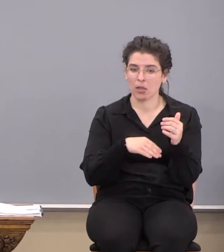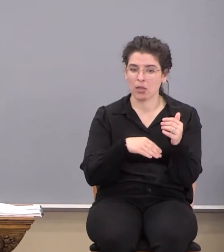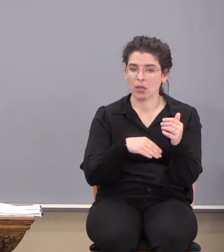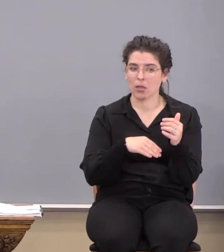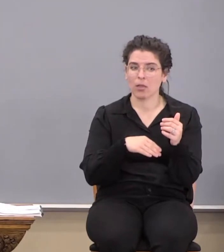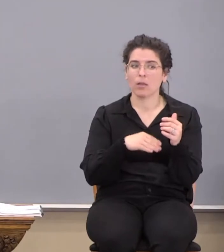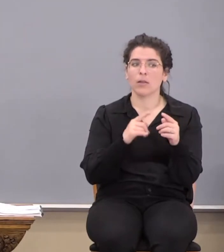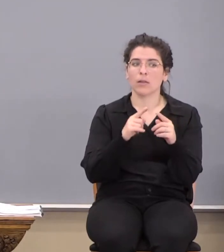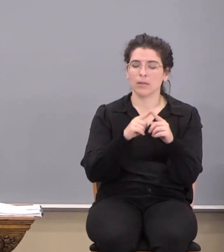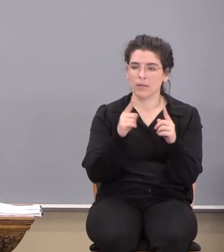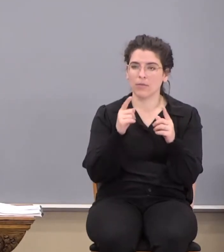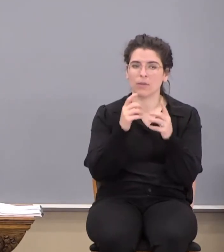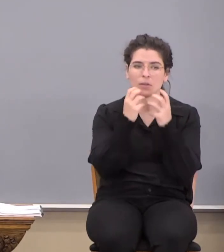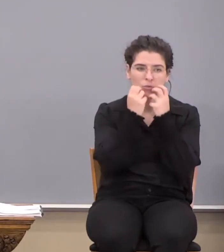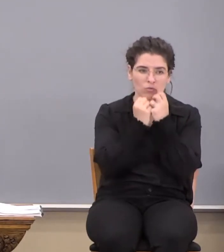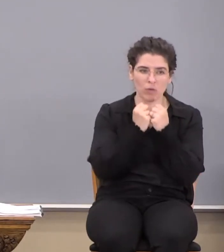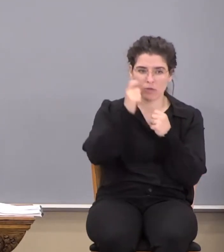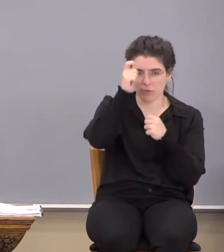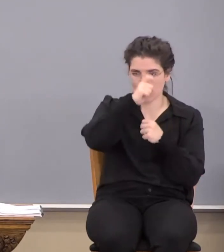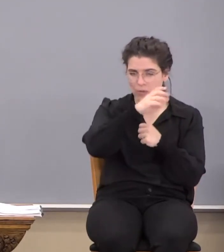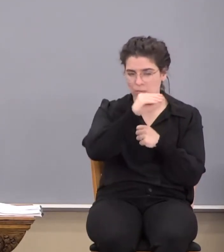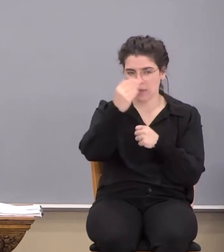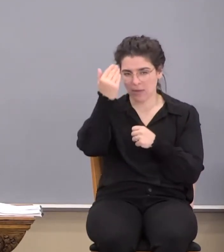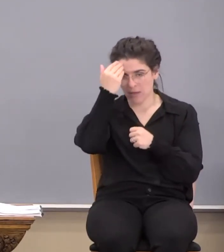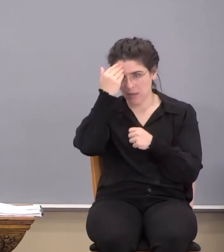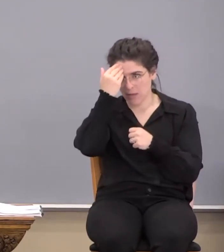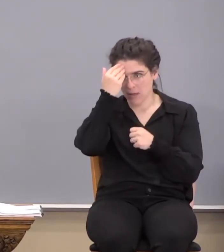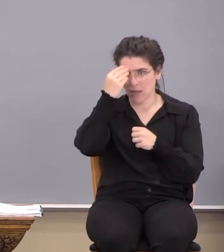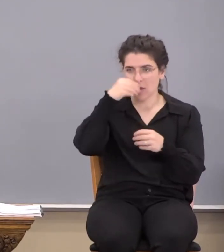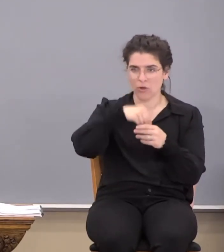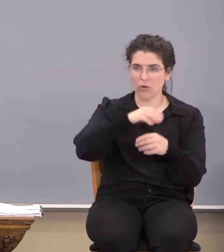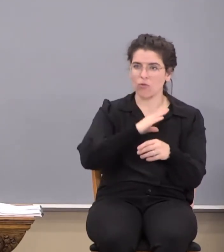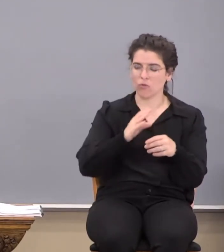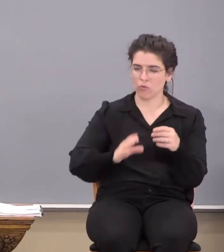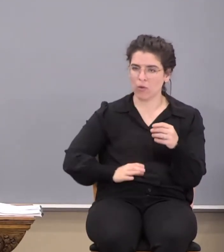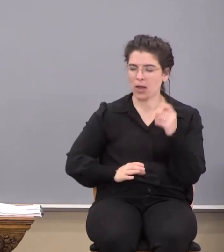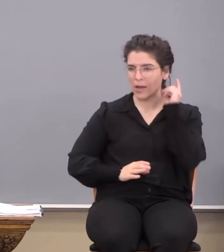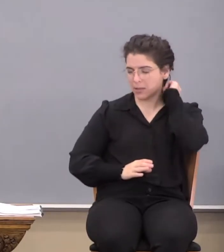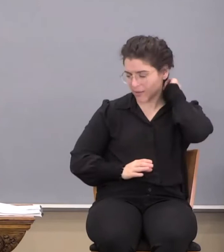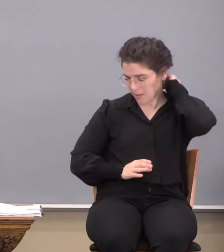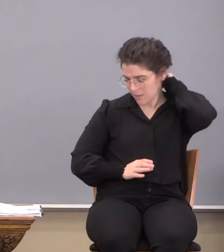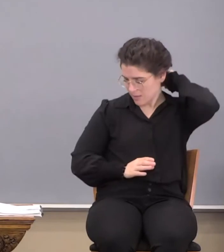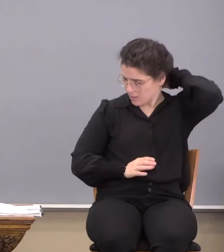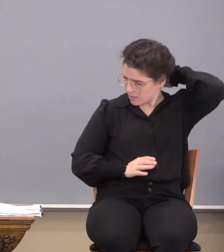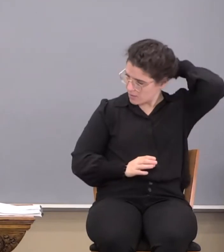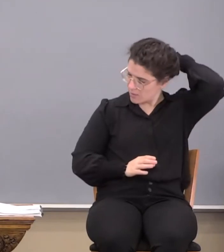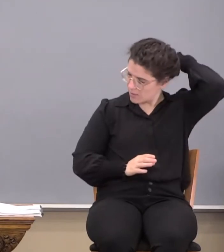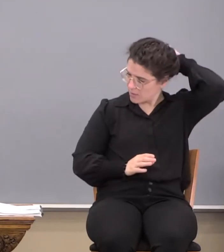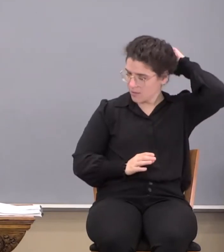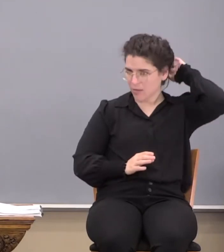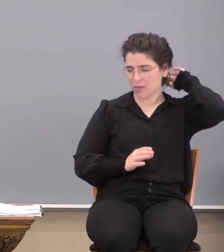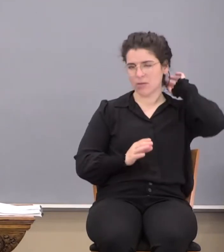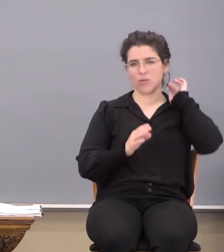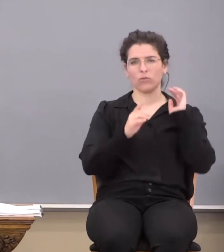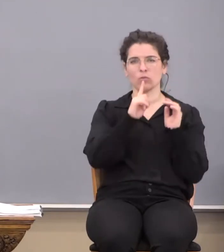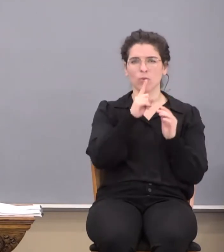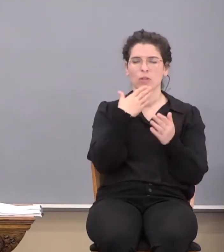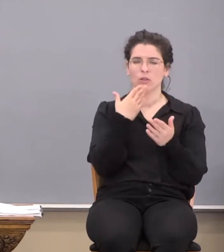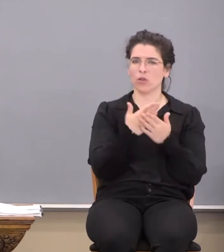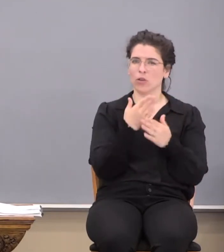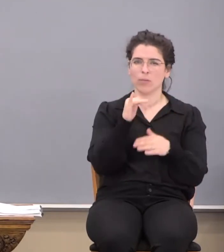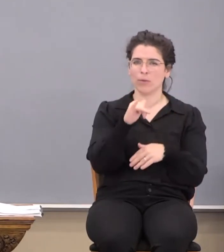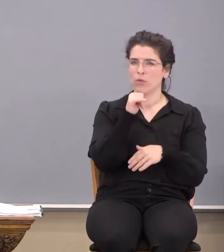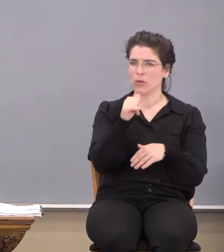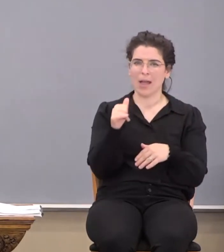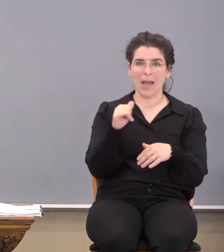That the treasures of wisdom and knowledge that are in Christ, they're pretty good, but